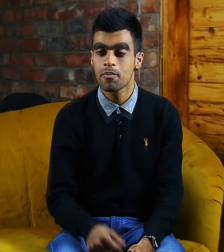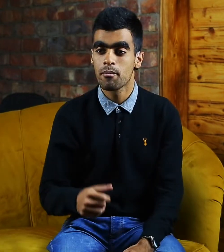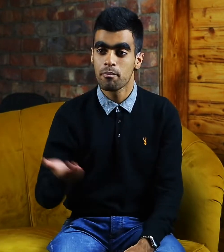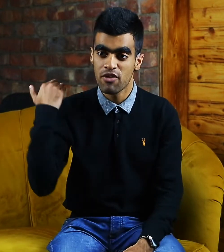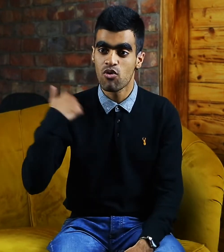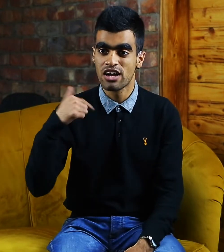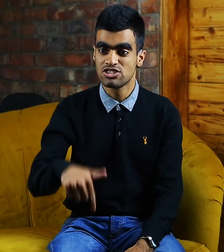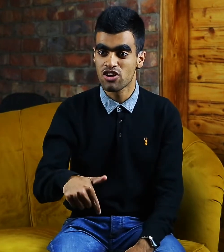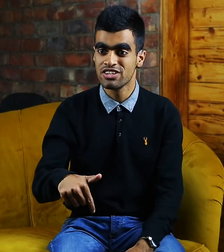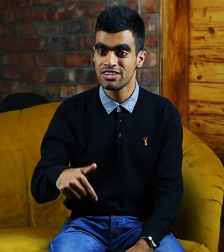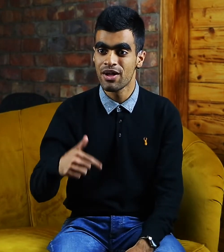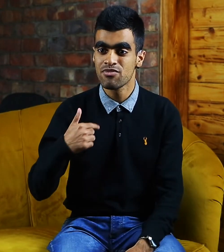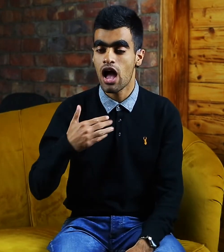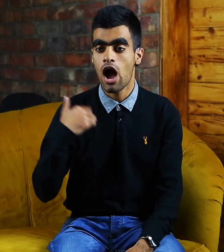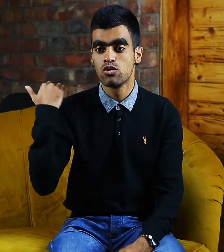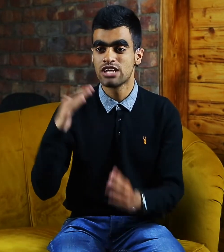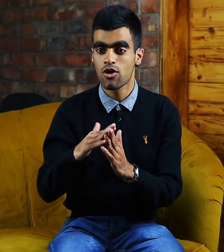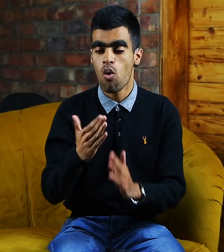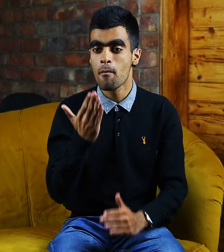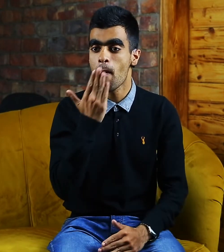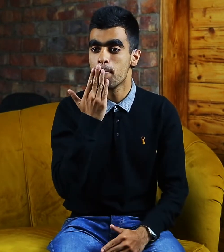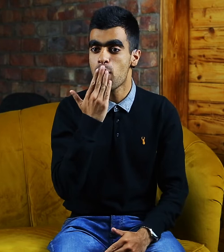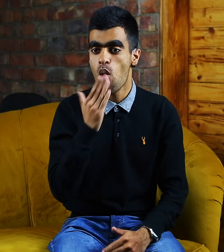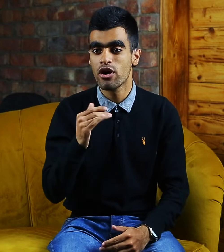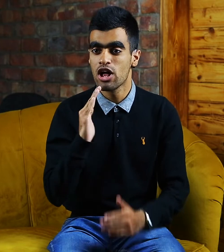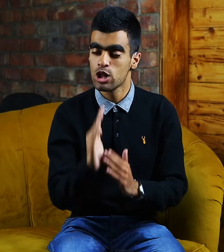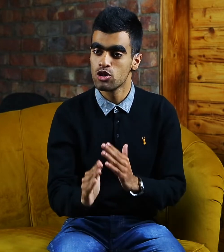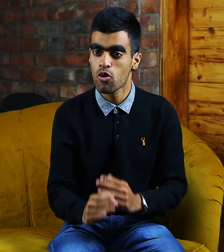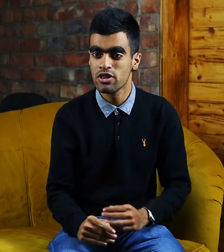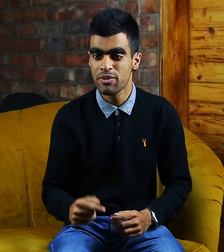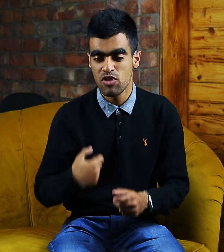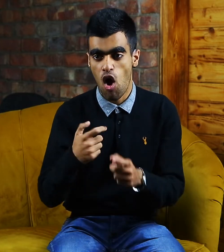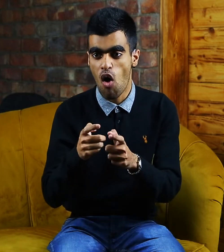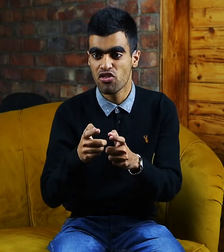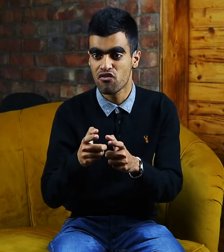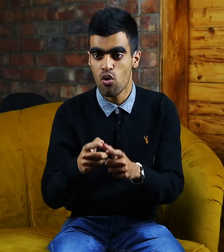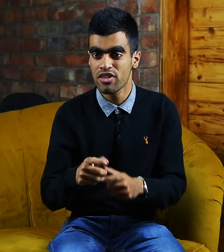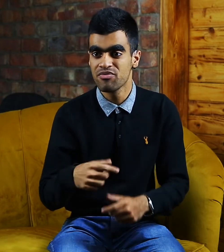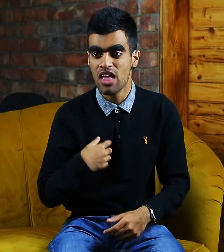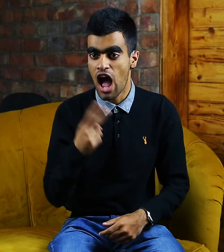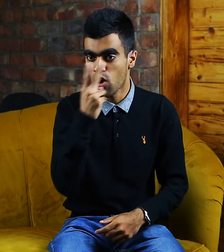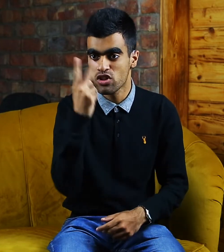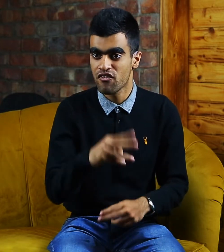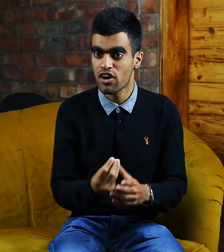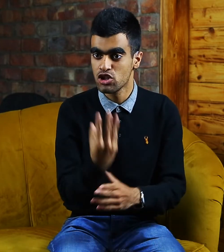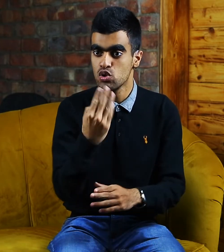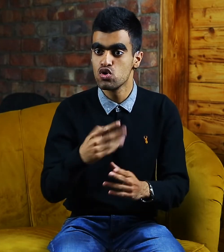Before I started here, I was at home, bored, lonely, under full. I couldn't find a new